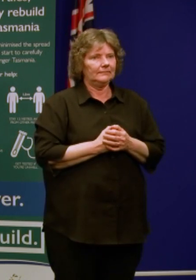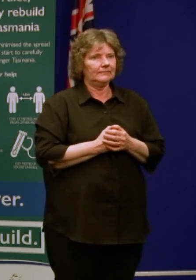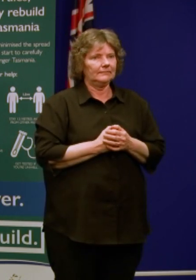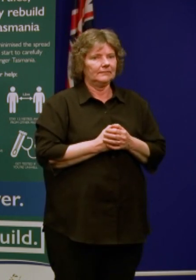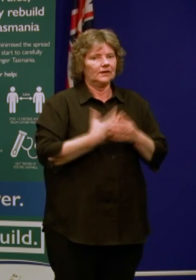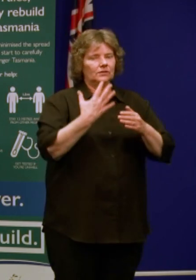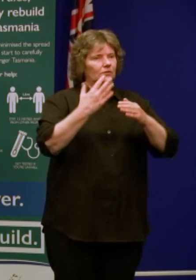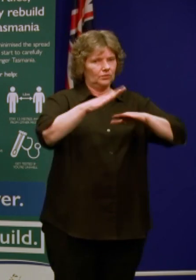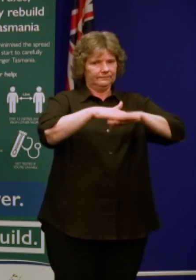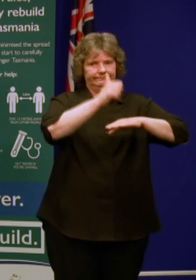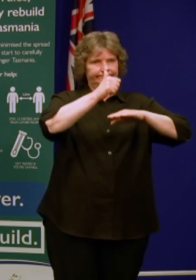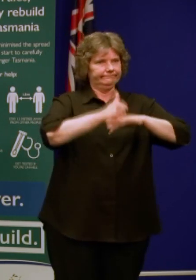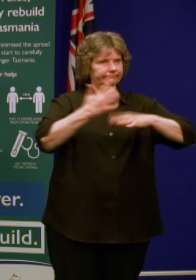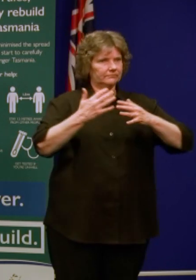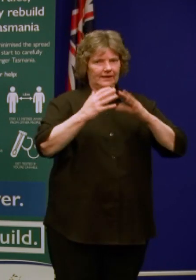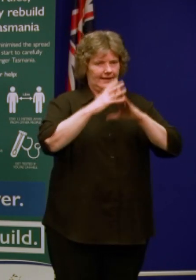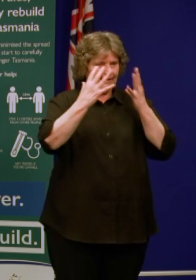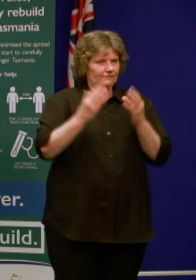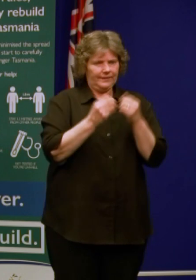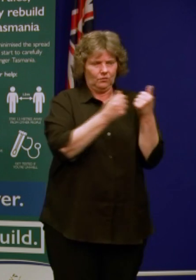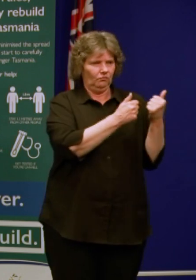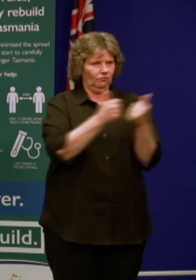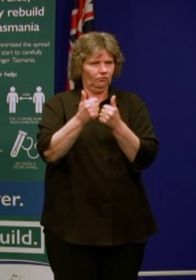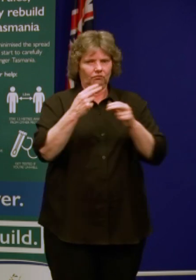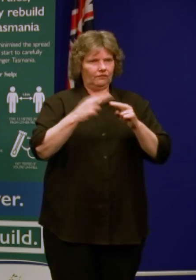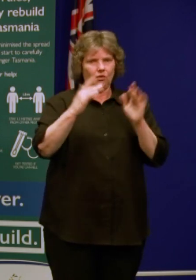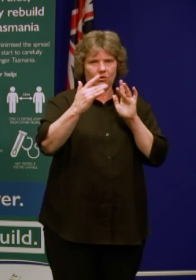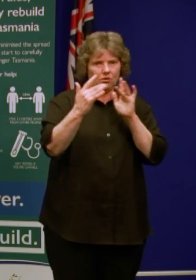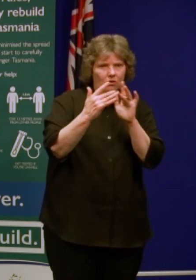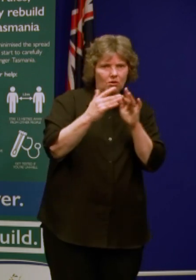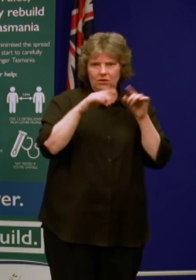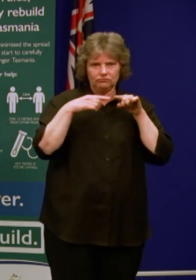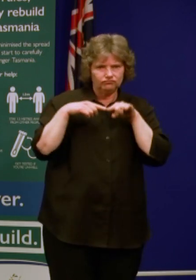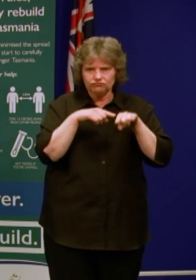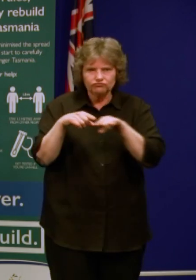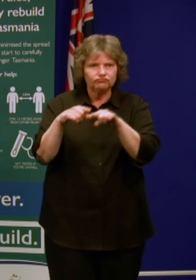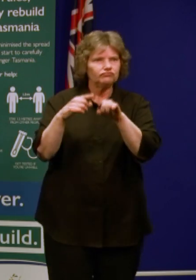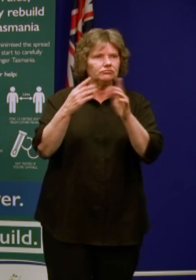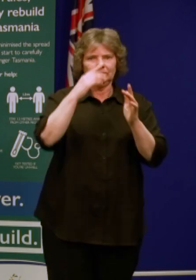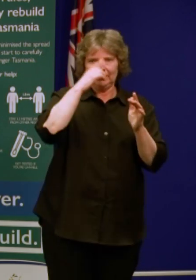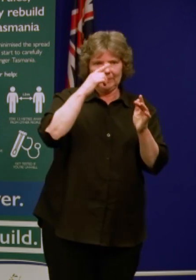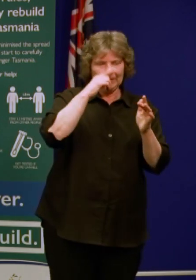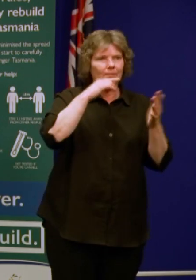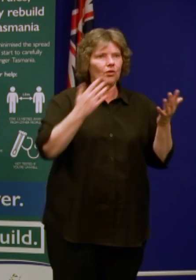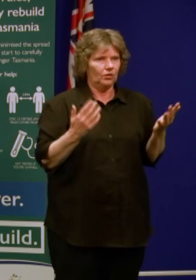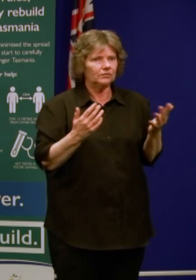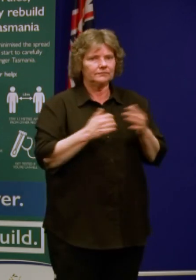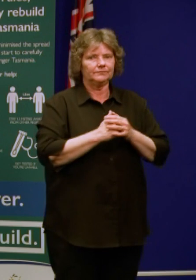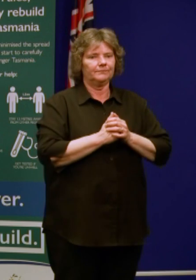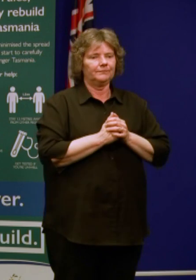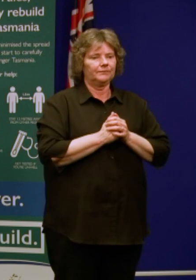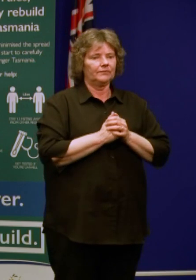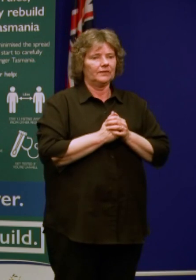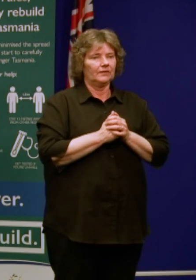tracking and tracing, rapid response teams. Importantly that our testing remains at a high level and I would encourage